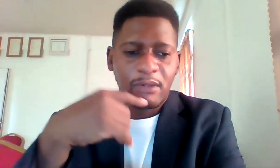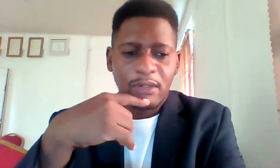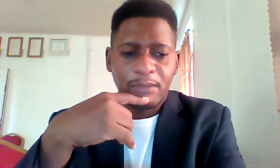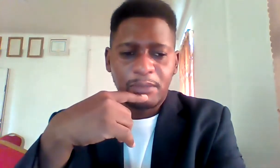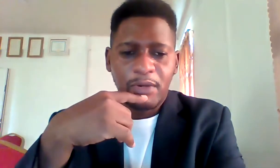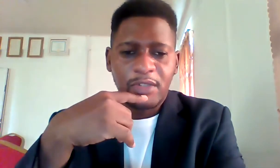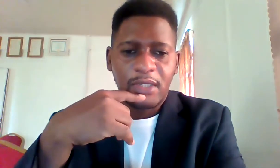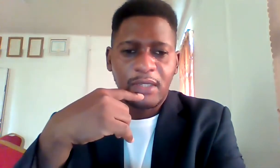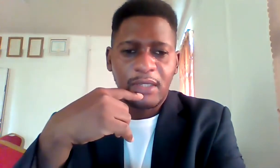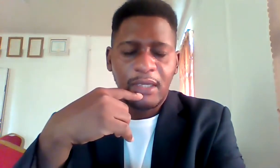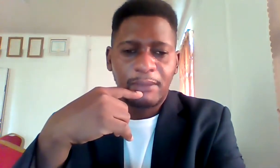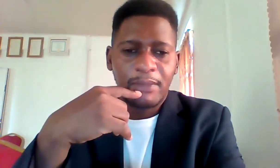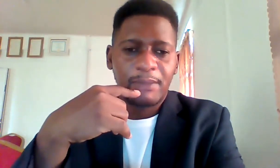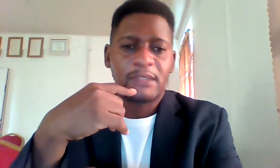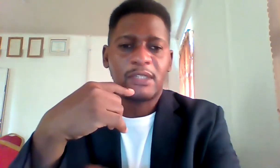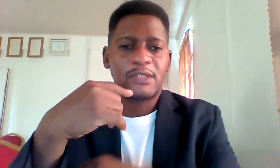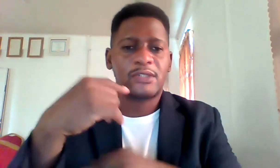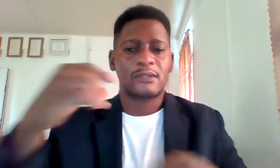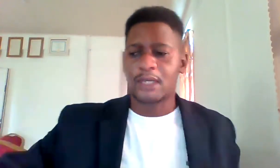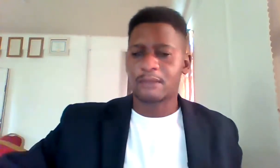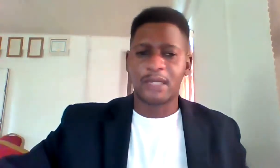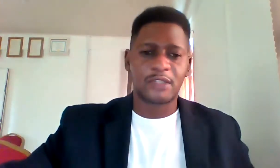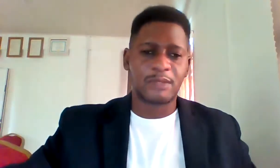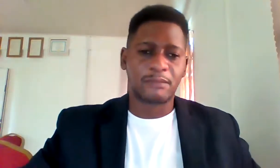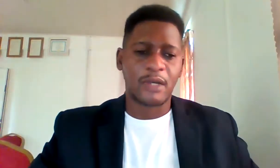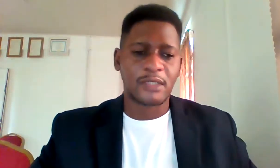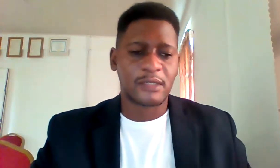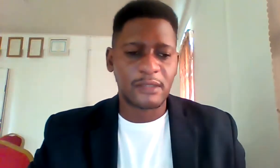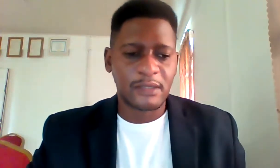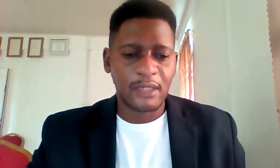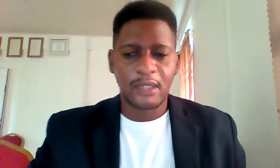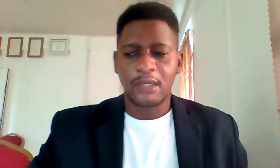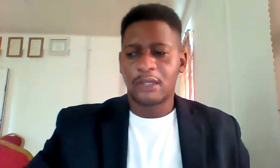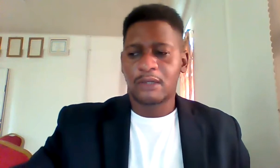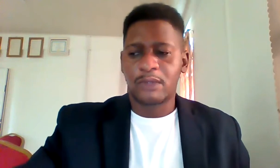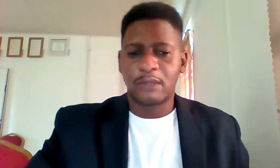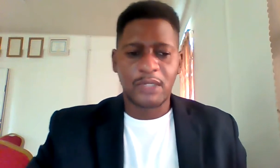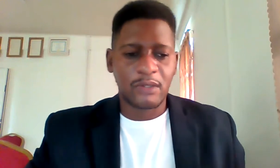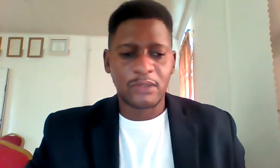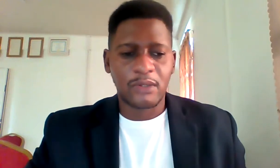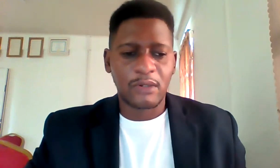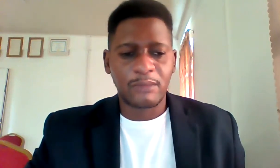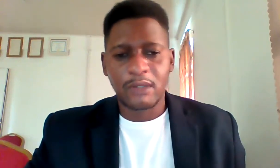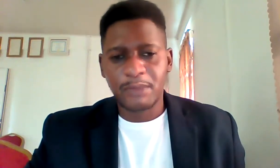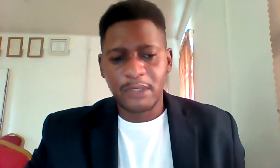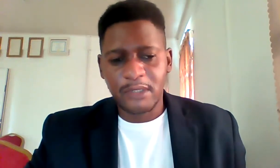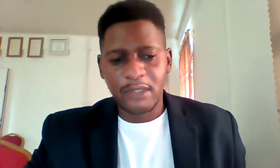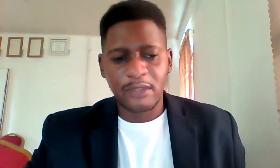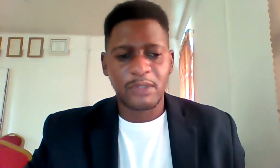talk about project implementation and management processes we went on to talk about pillar six which